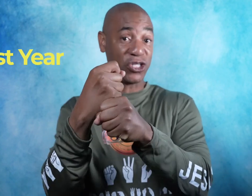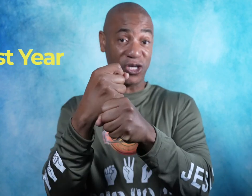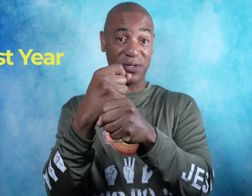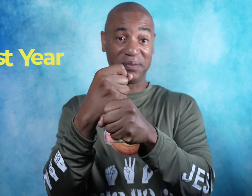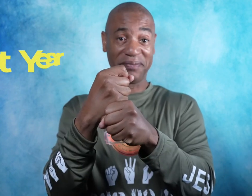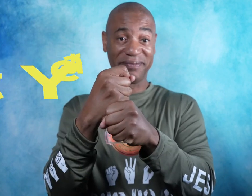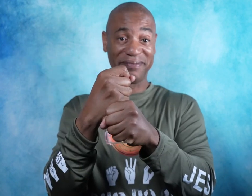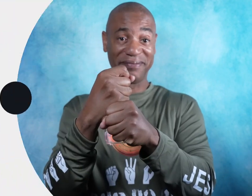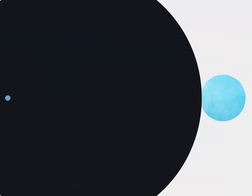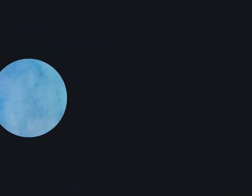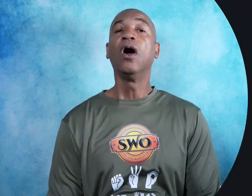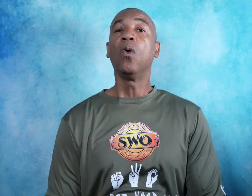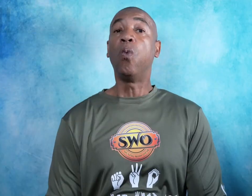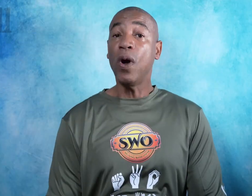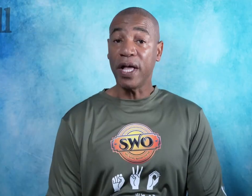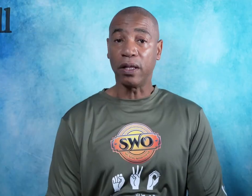year. Will.